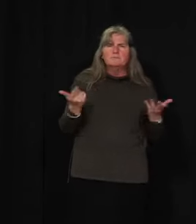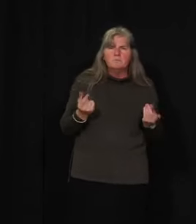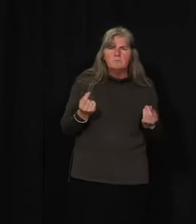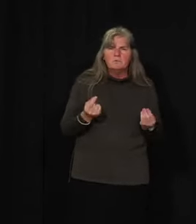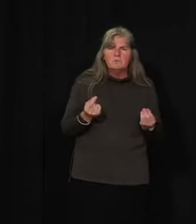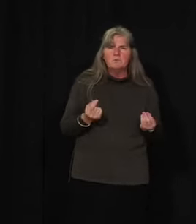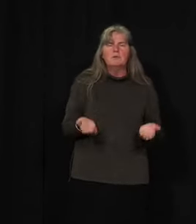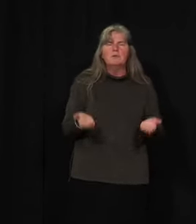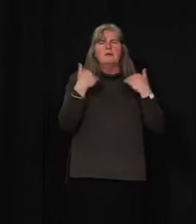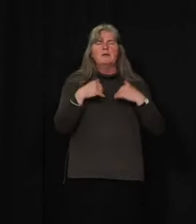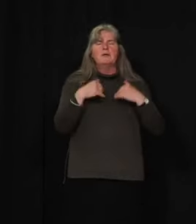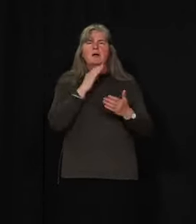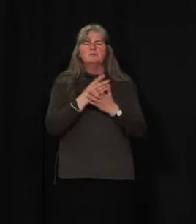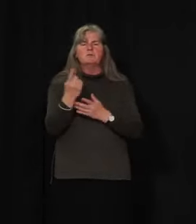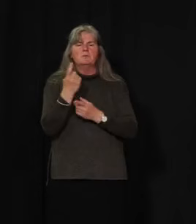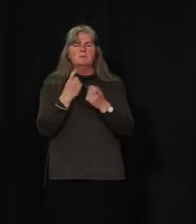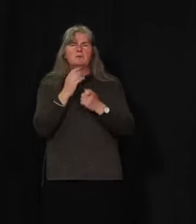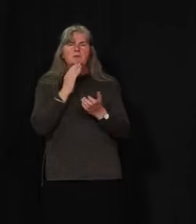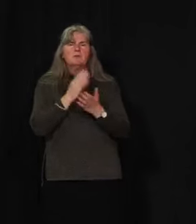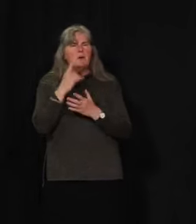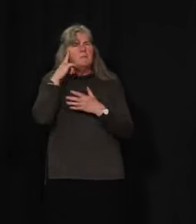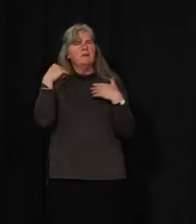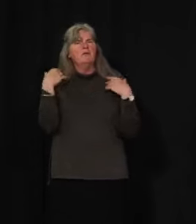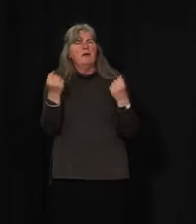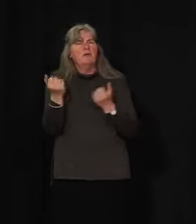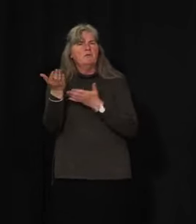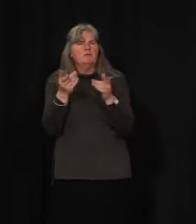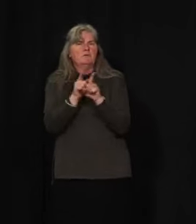mental health services being available in the territory.